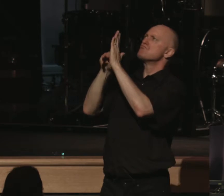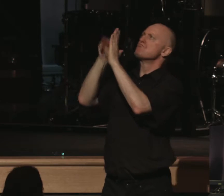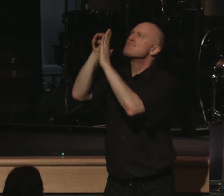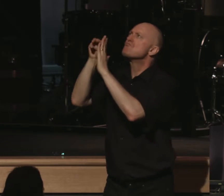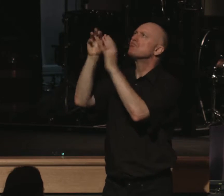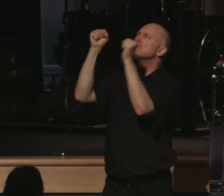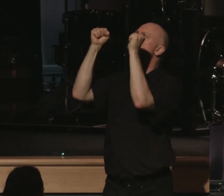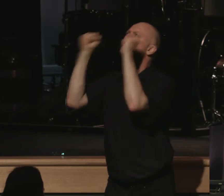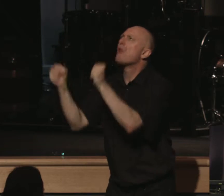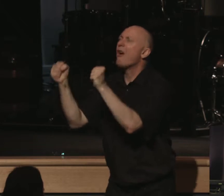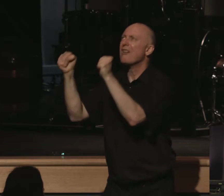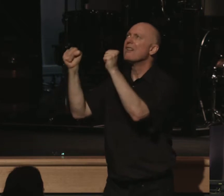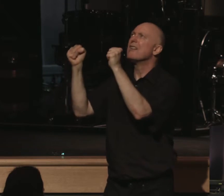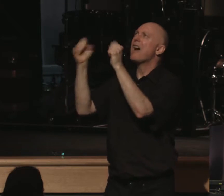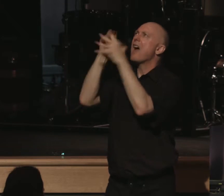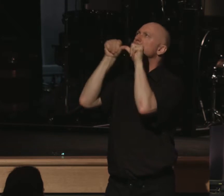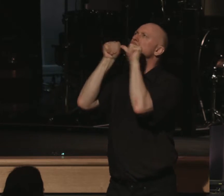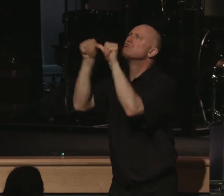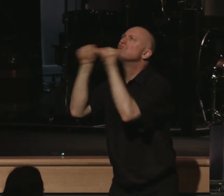and strength and endurance.